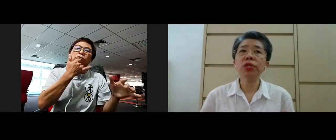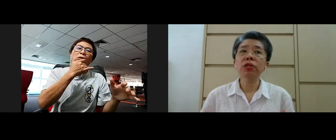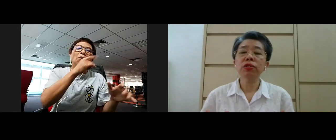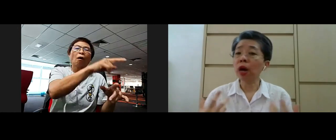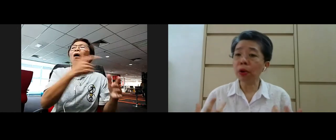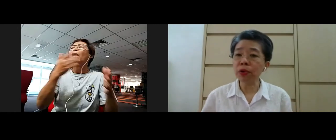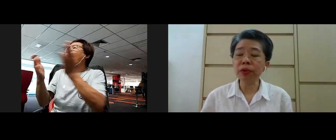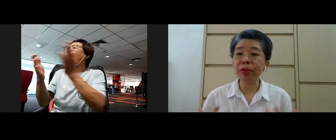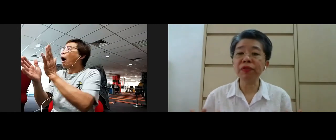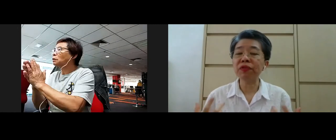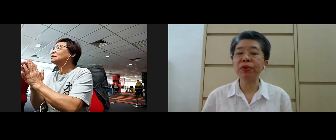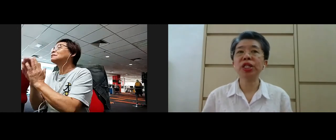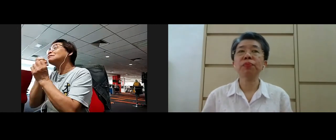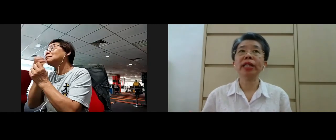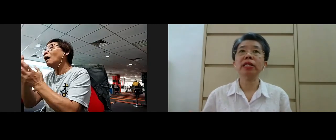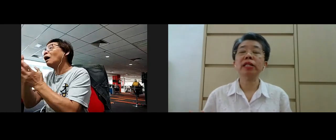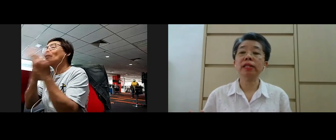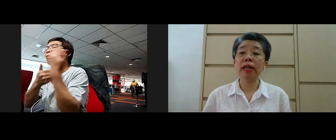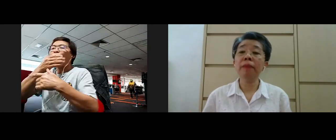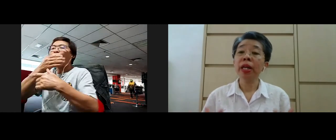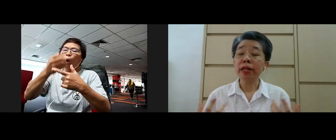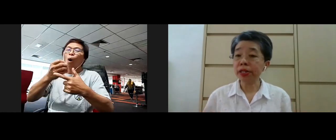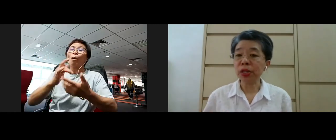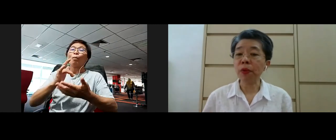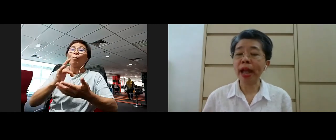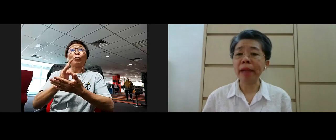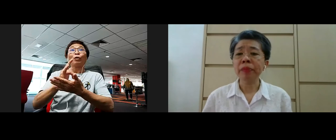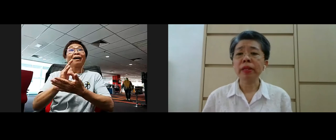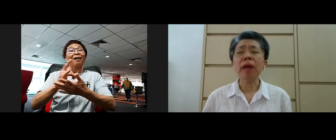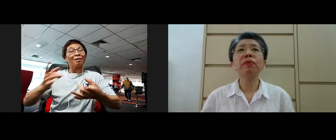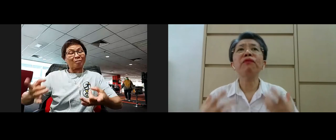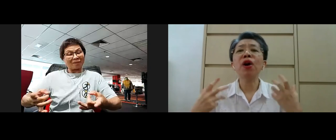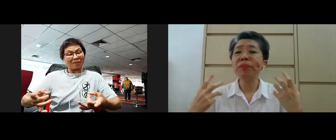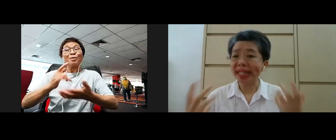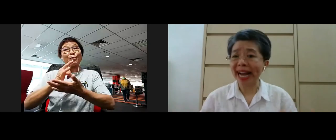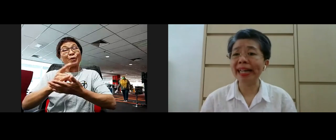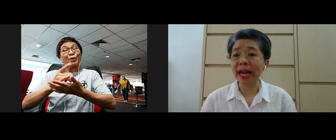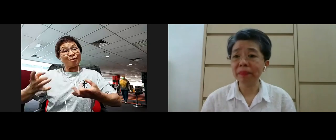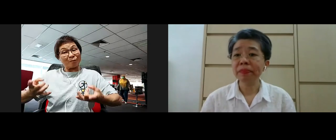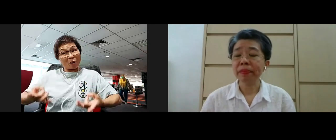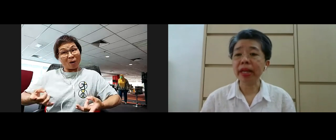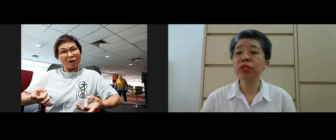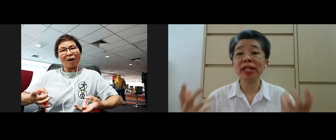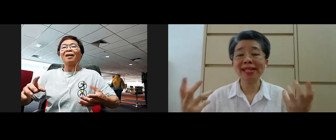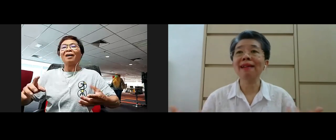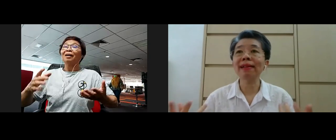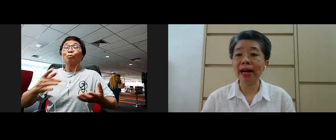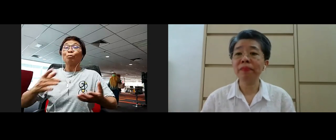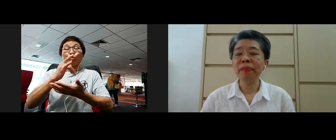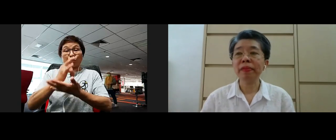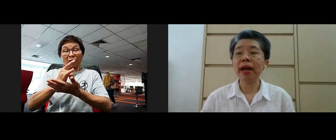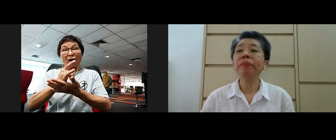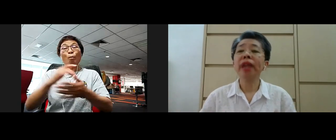of course through our own beautiful buddhist practice yeah this is where yeah perform dhana yeah to the